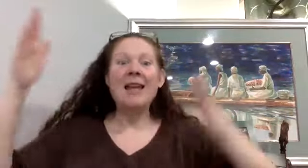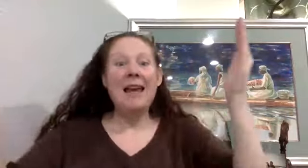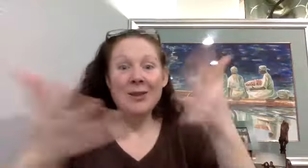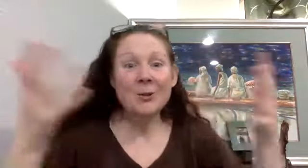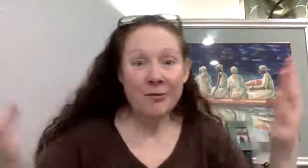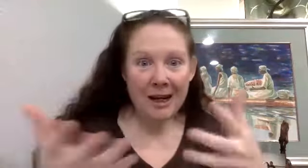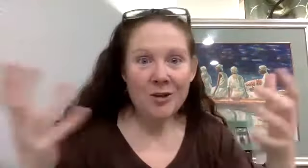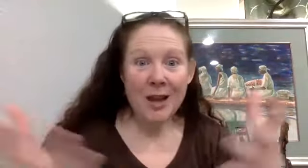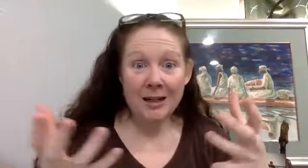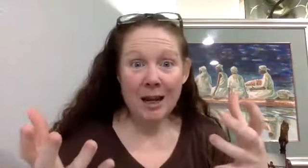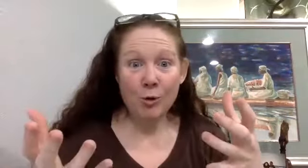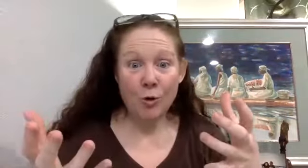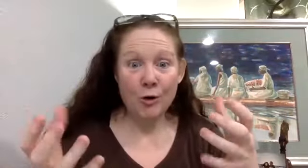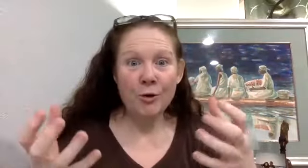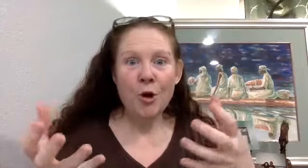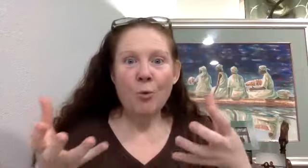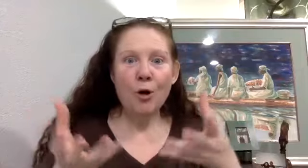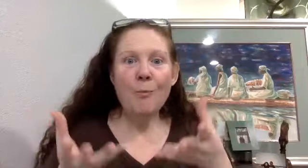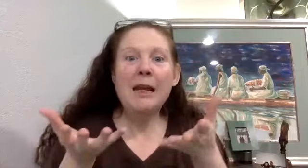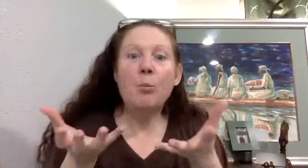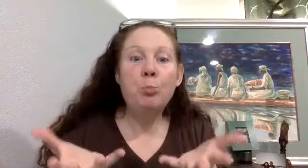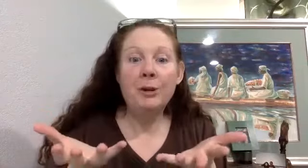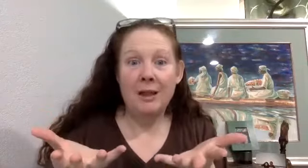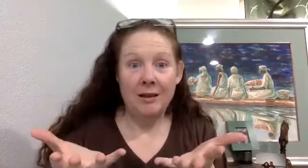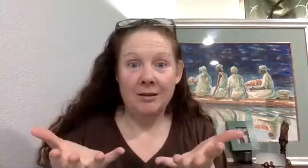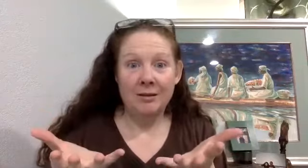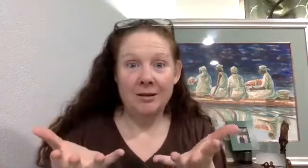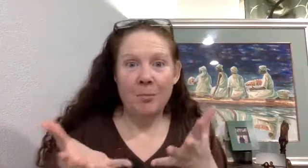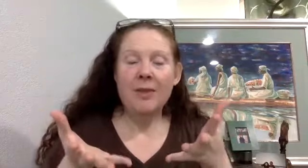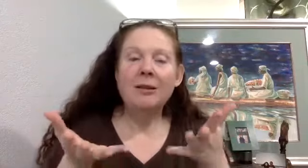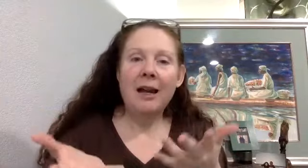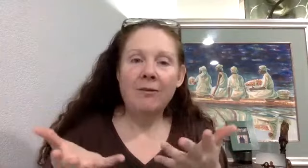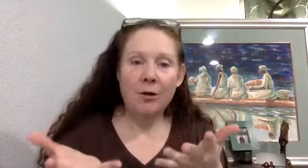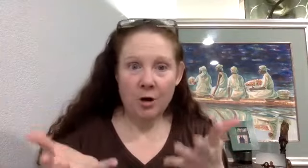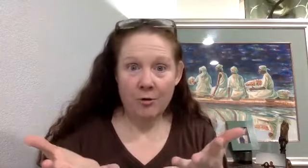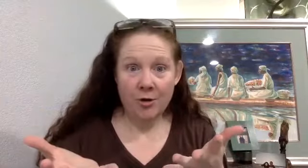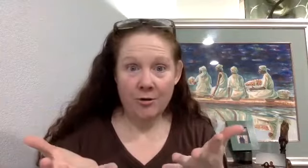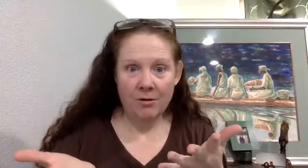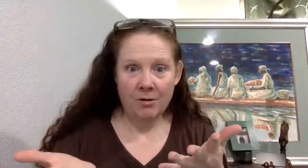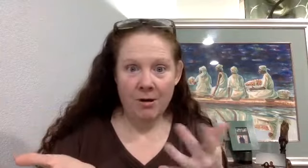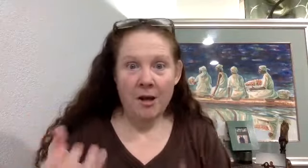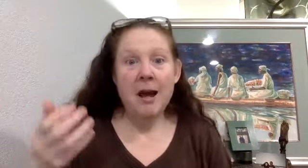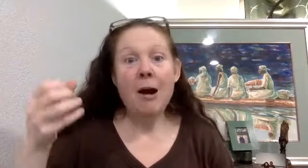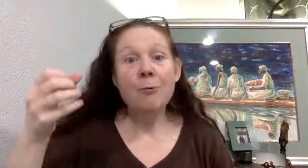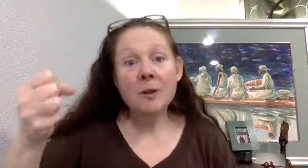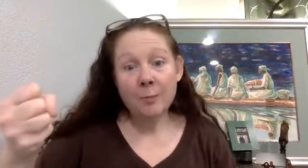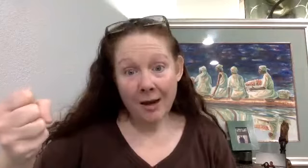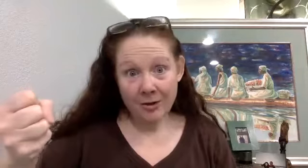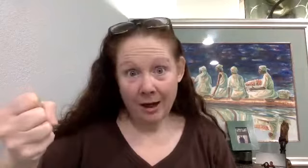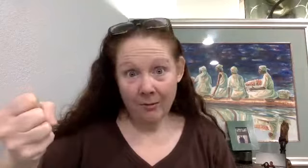in this sort of internet-enabled world. We're all being bullied by the life coach culture. Now, I respect the life